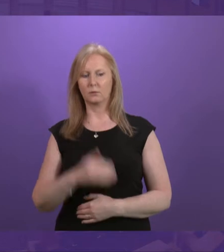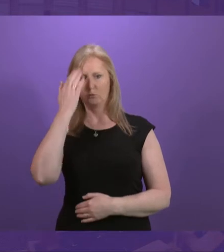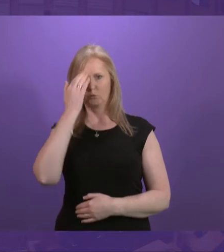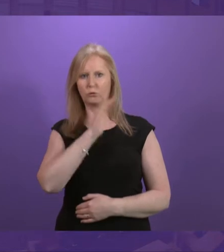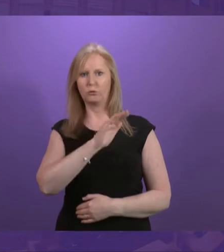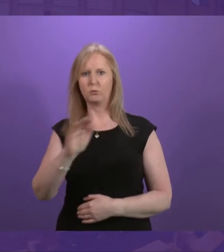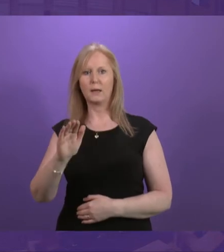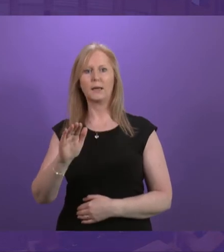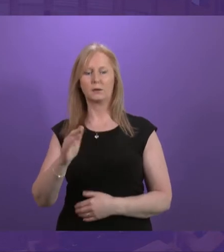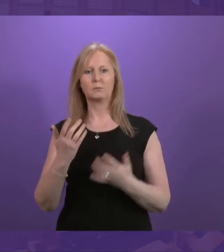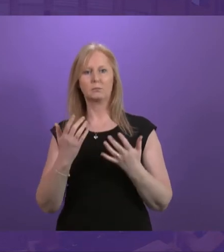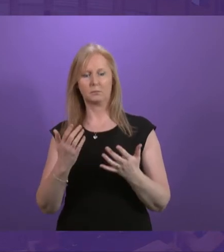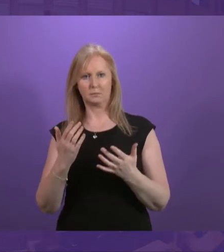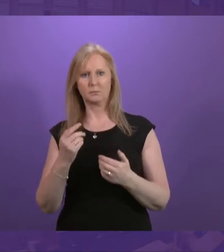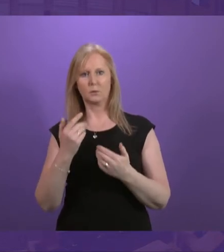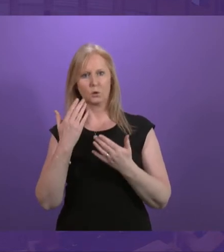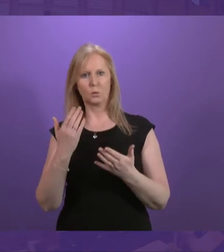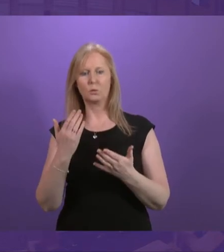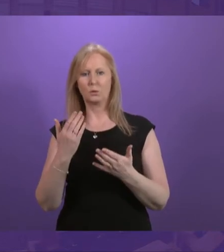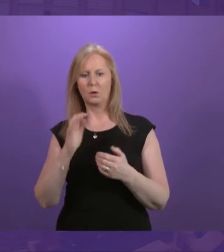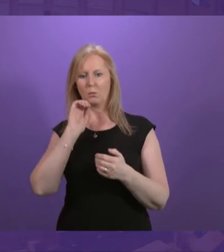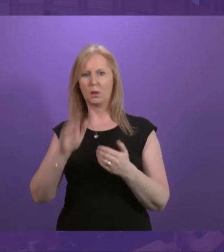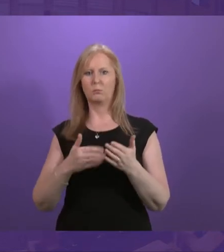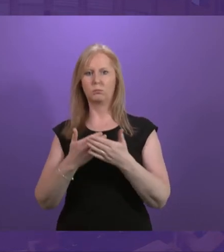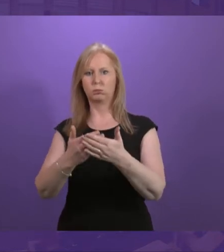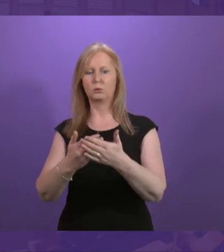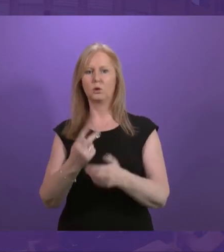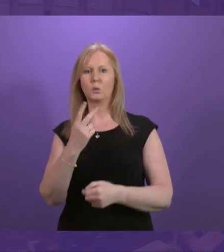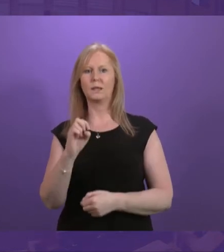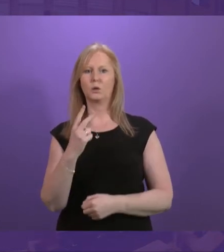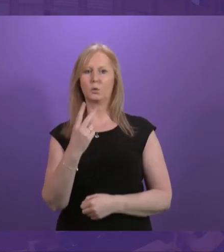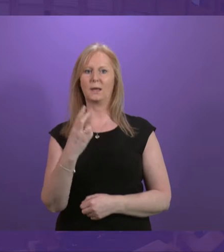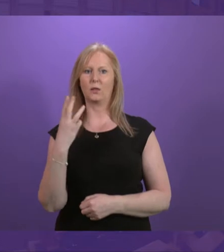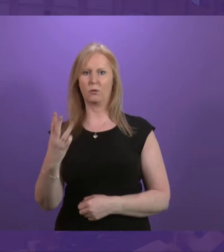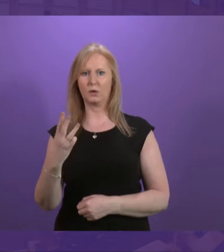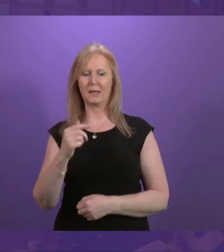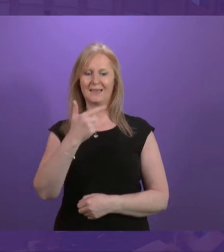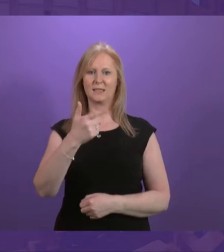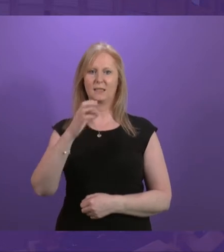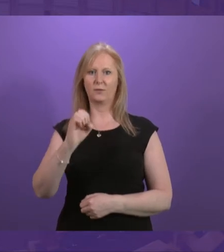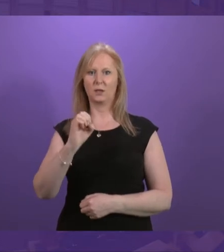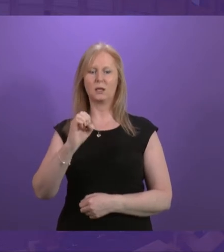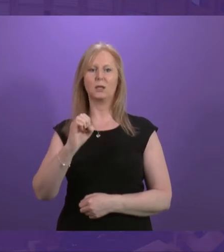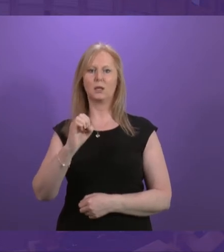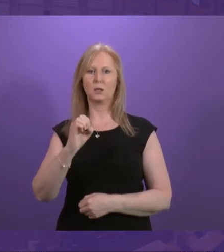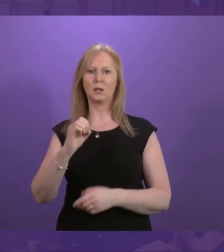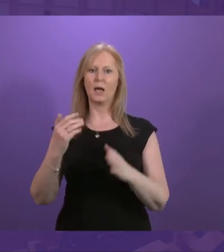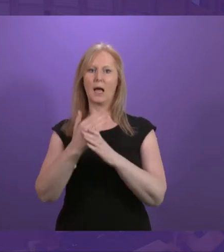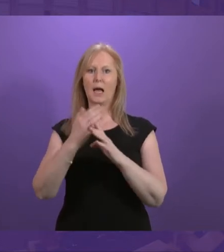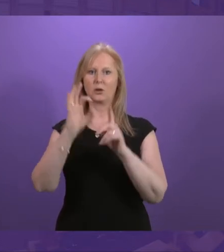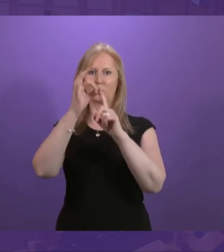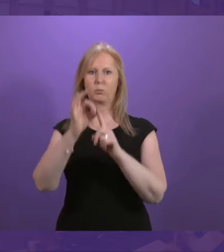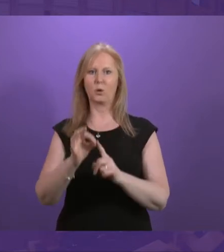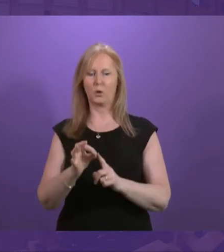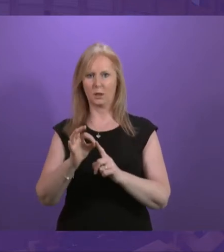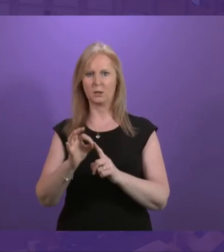may not know, this plan is to run till 2023 and sets forth 70 discrete action points that the government is to take